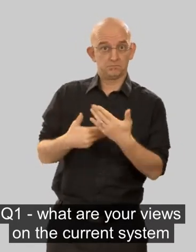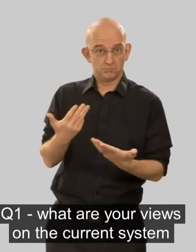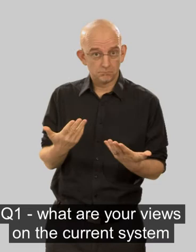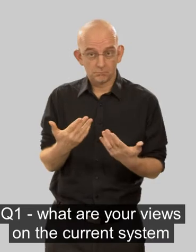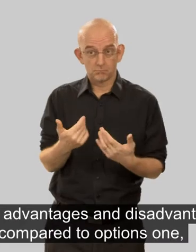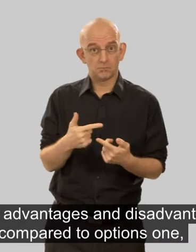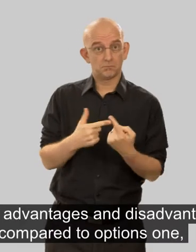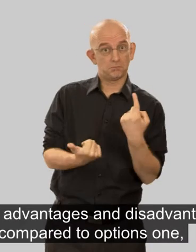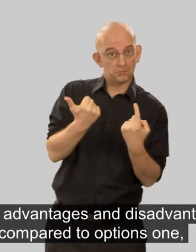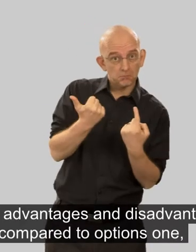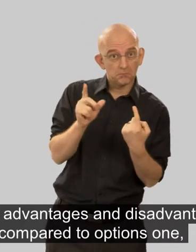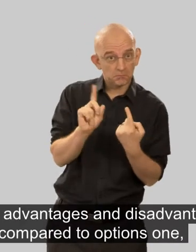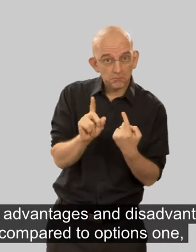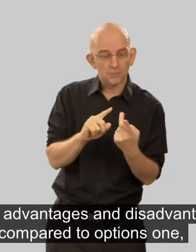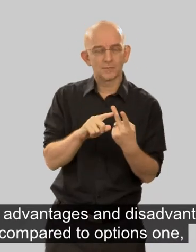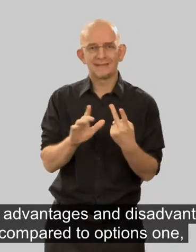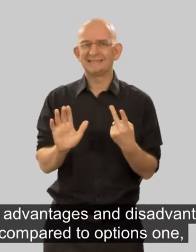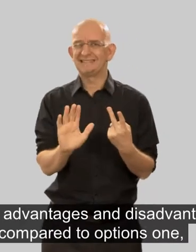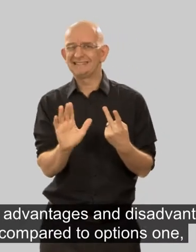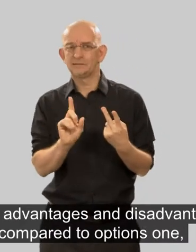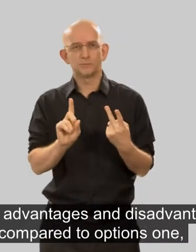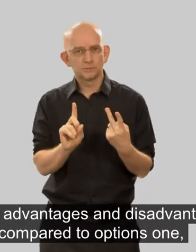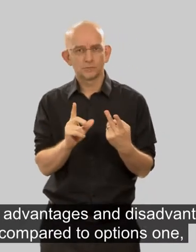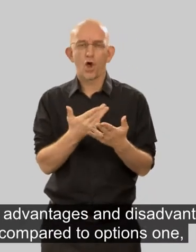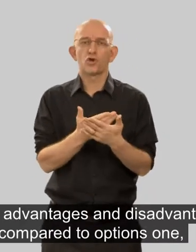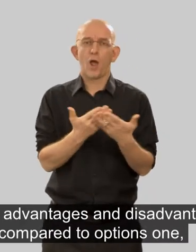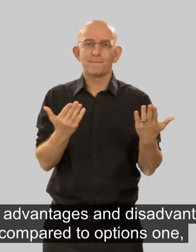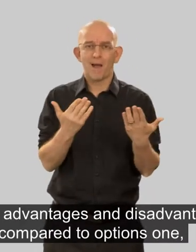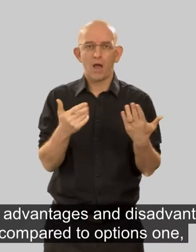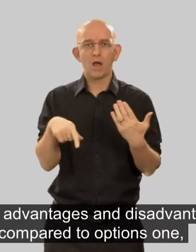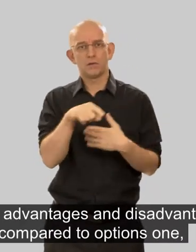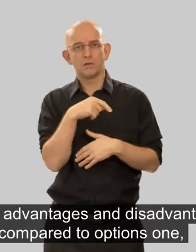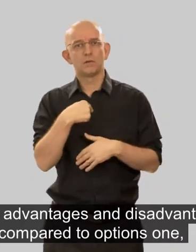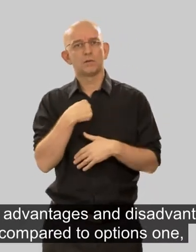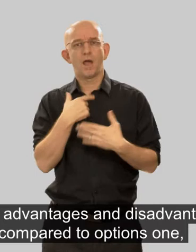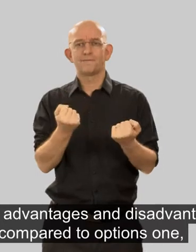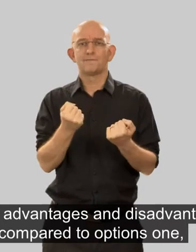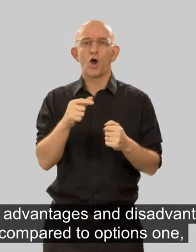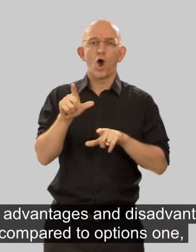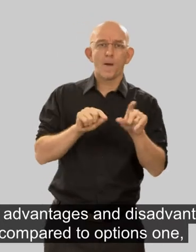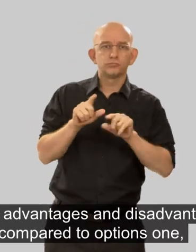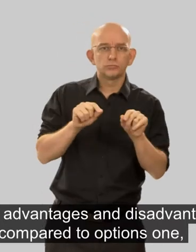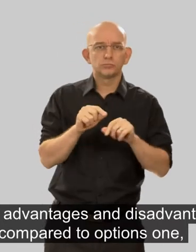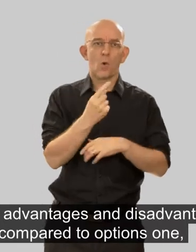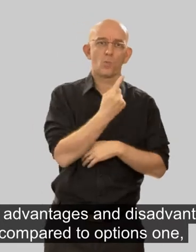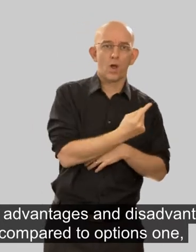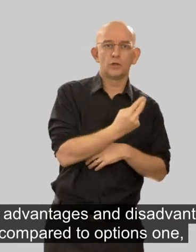and its advantages and disadvantages compared to options 1 2